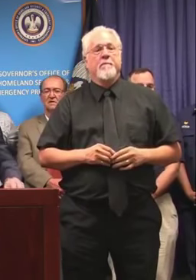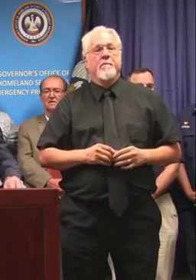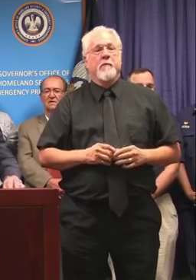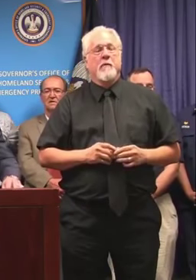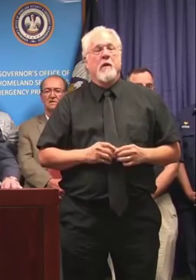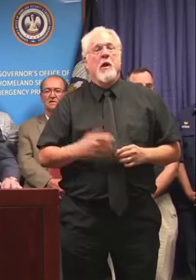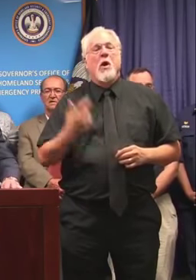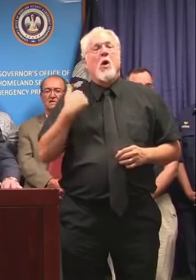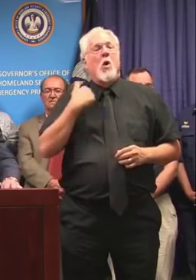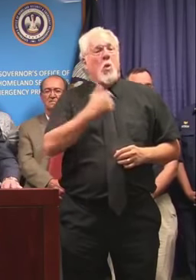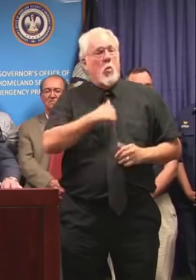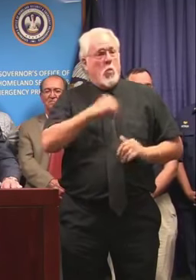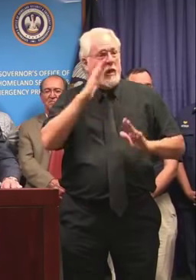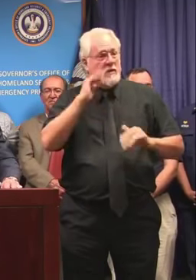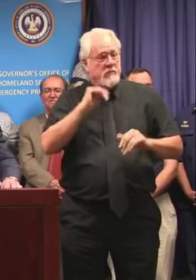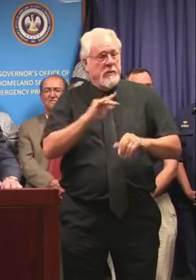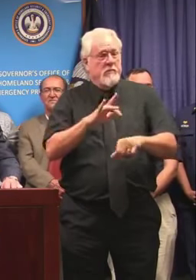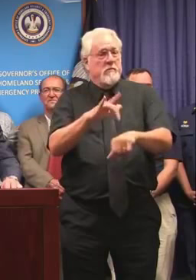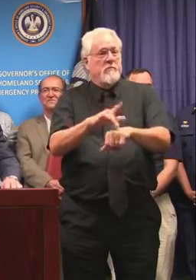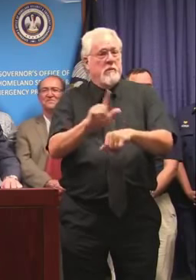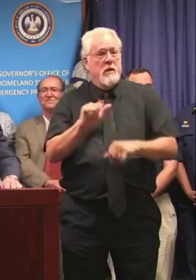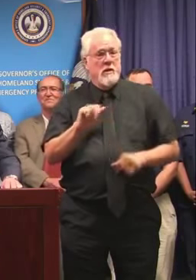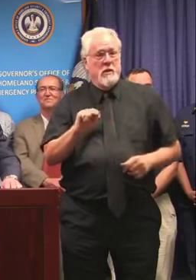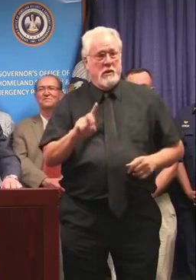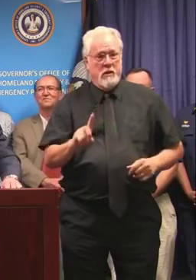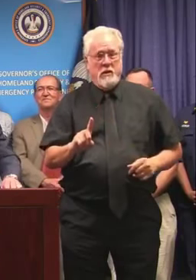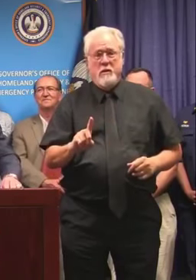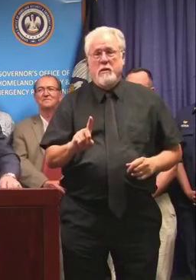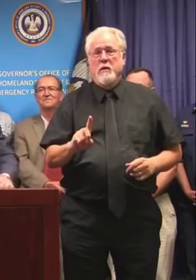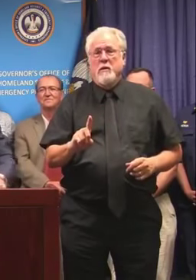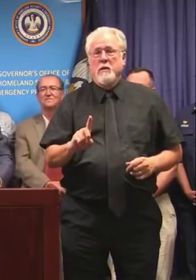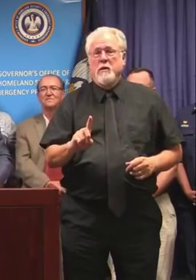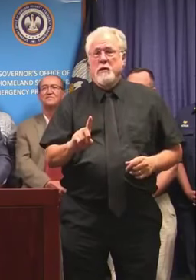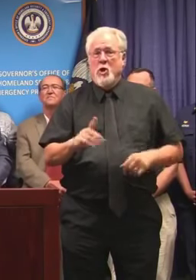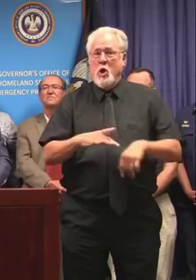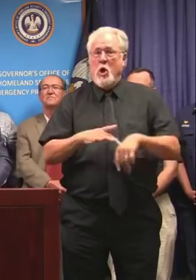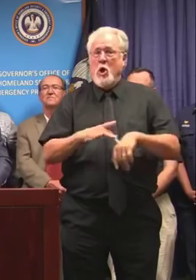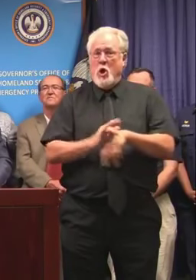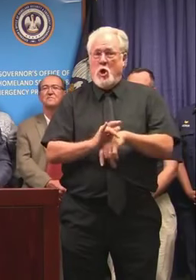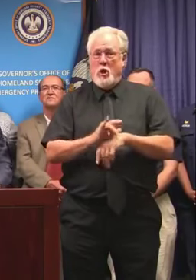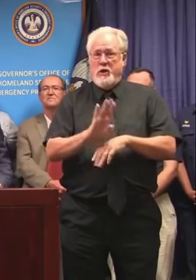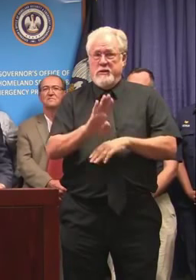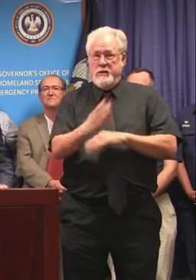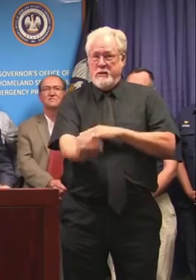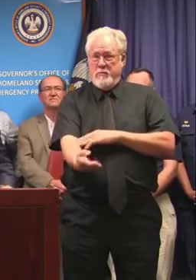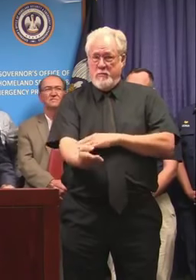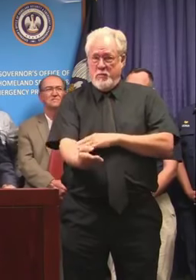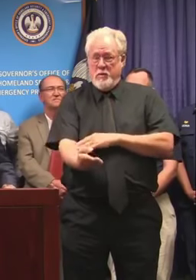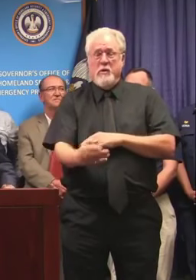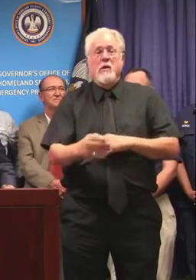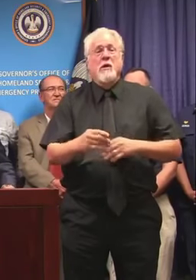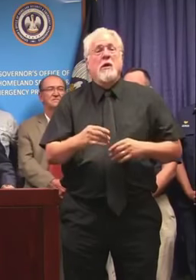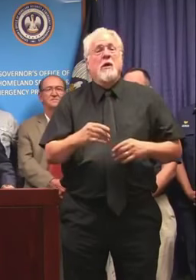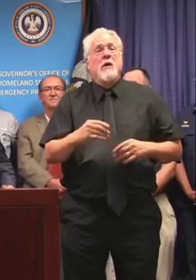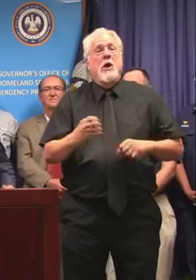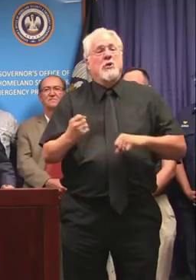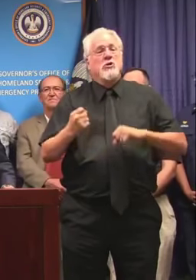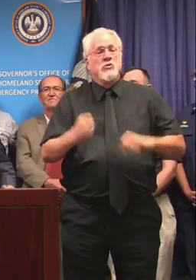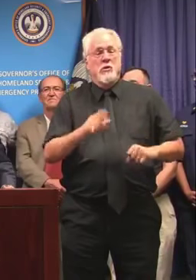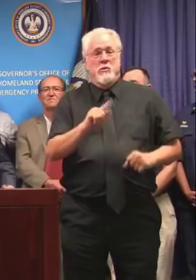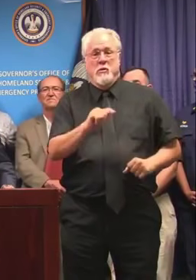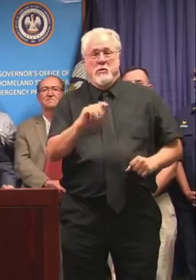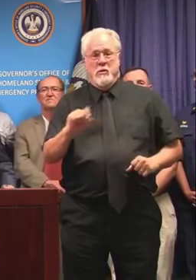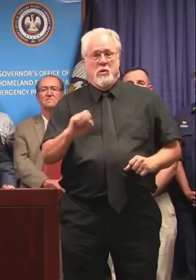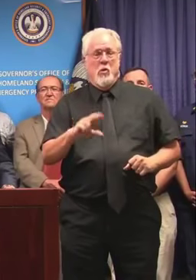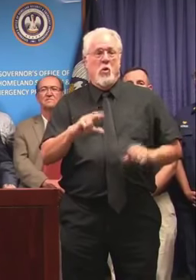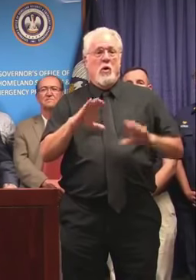We do expect landfall very early on Sunday morning as a strong tropical storm